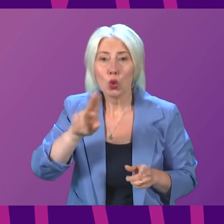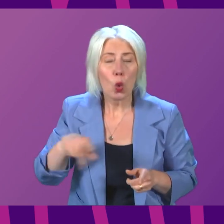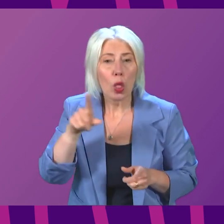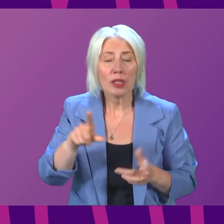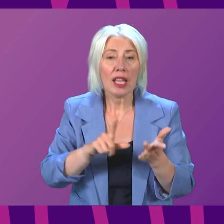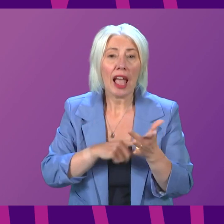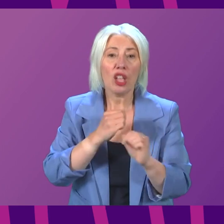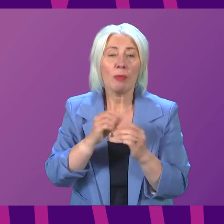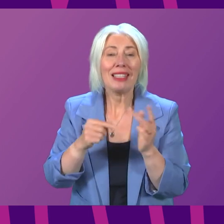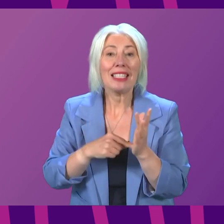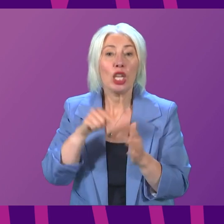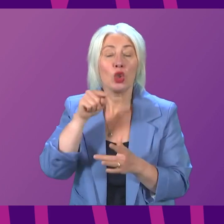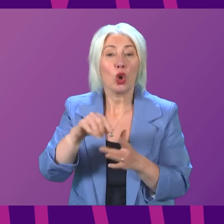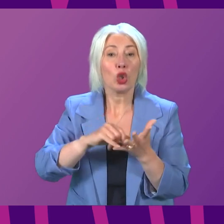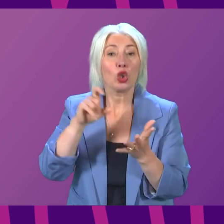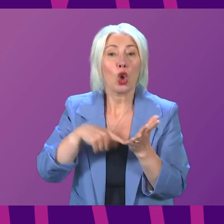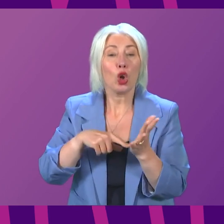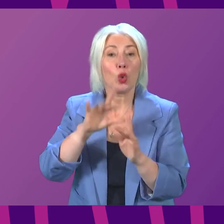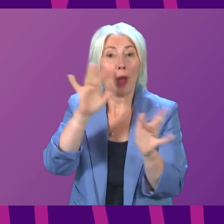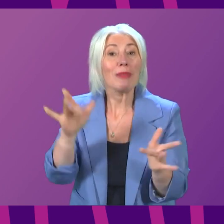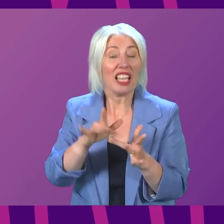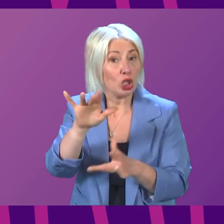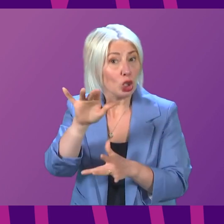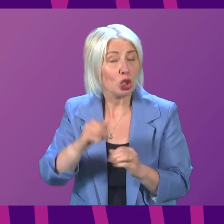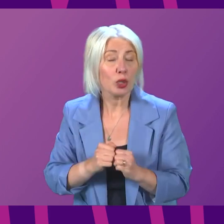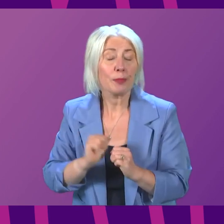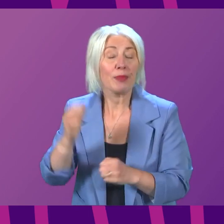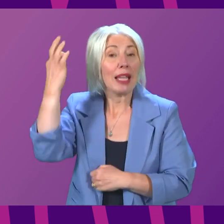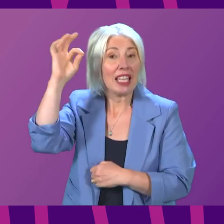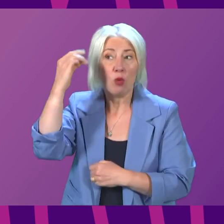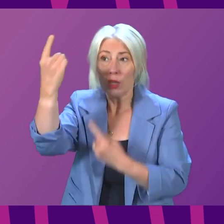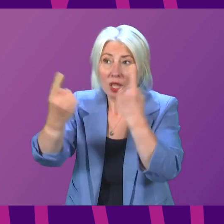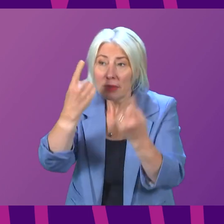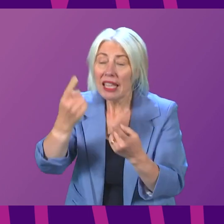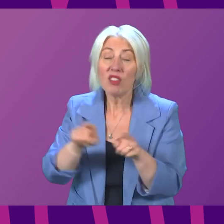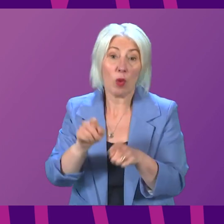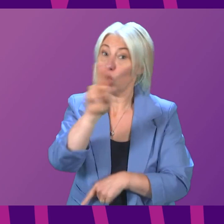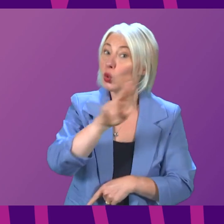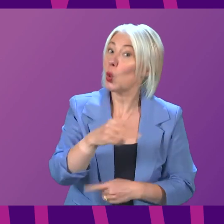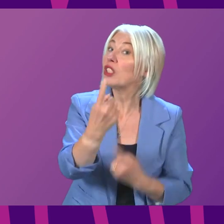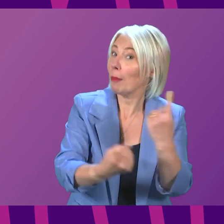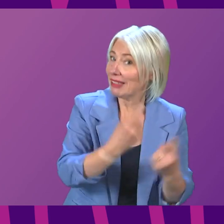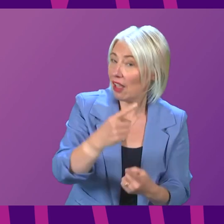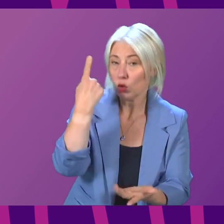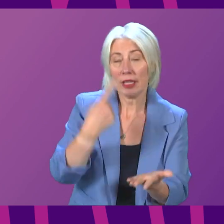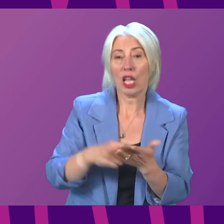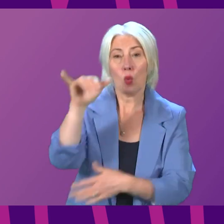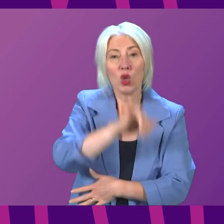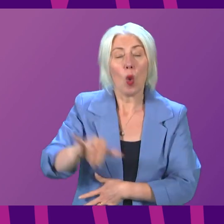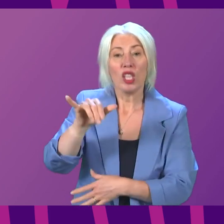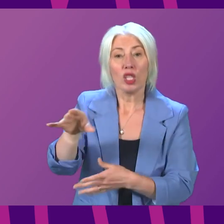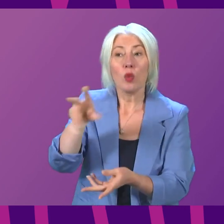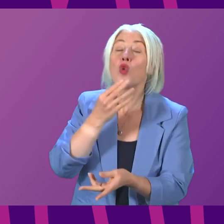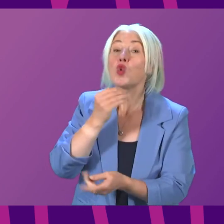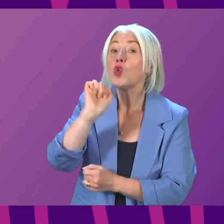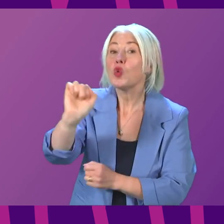lgbteducation.scot website. It is of course for local authorities and individual schools to decide what resources they use